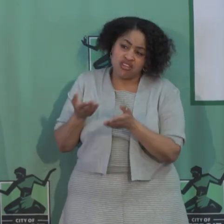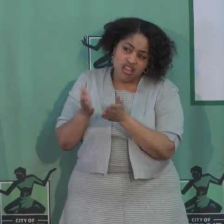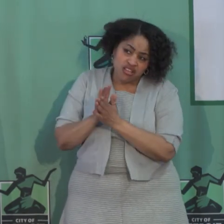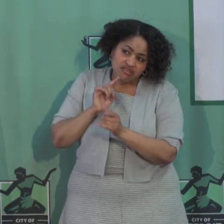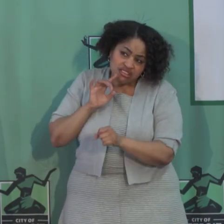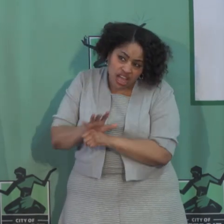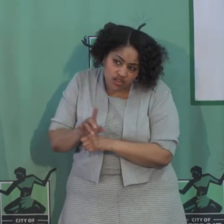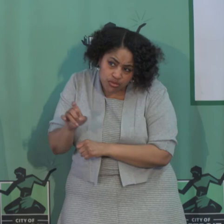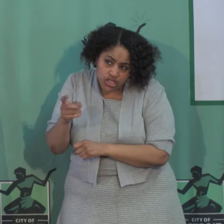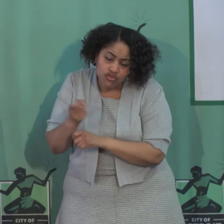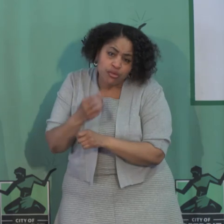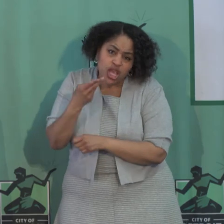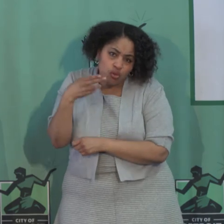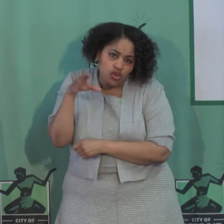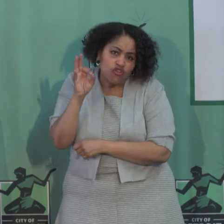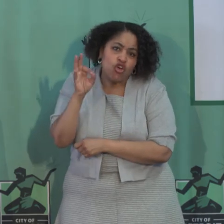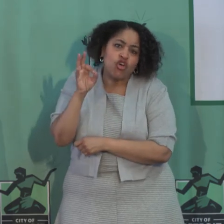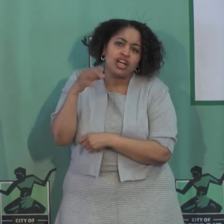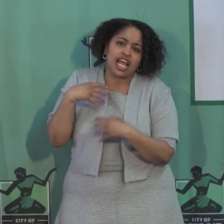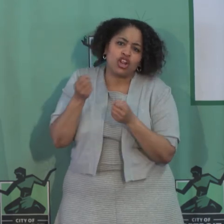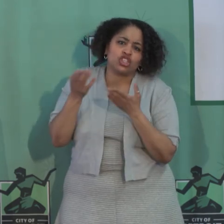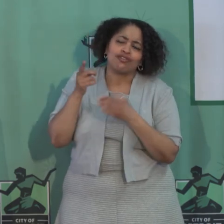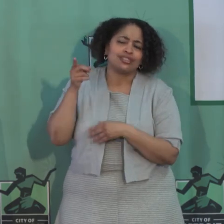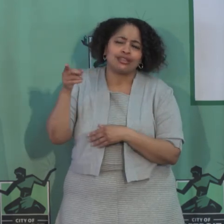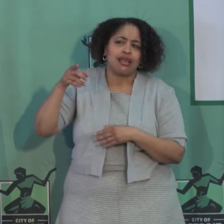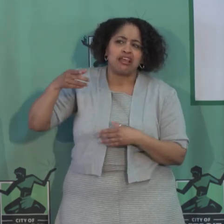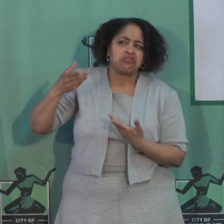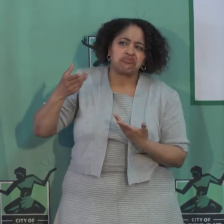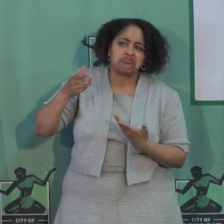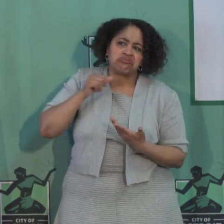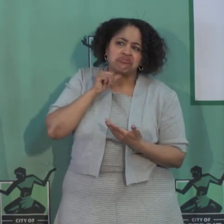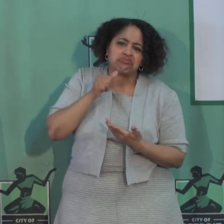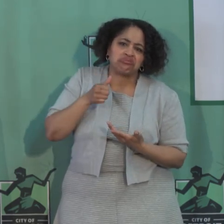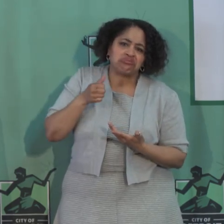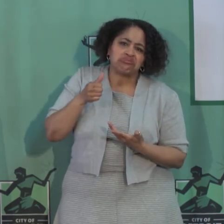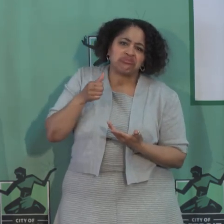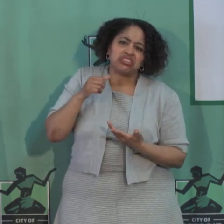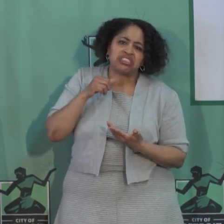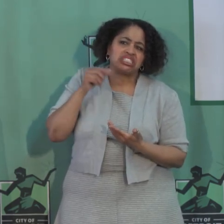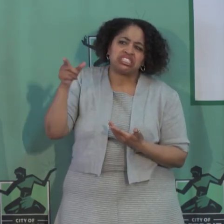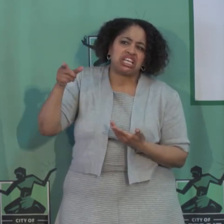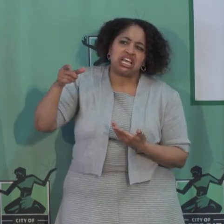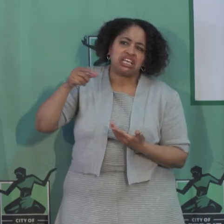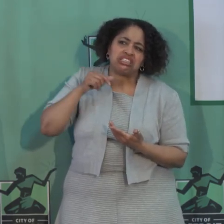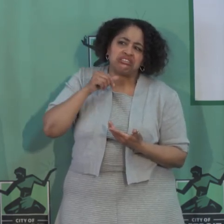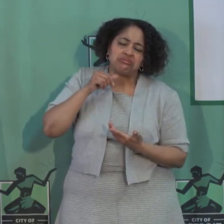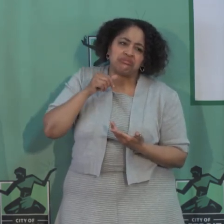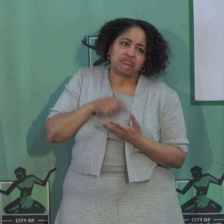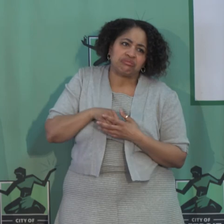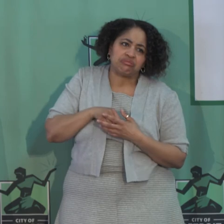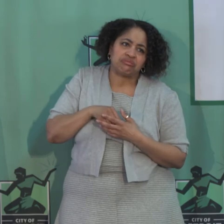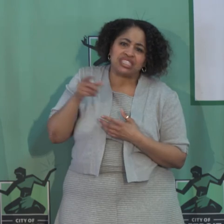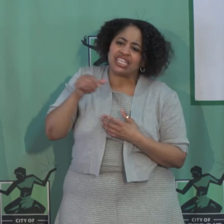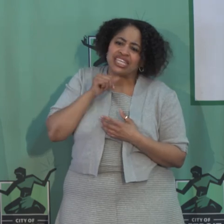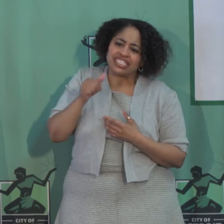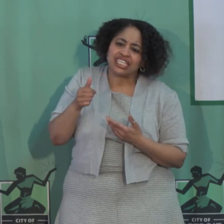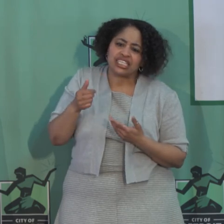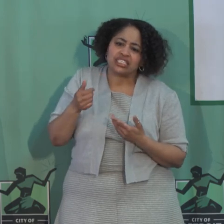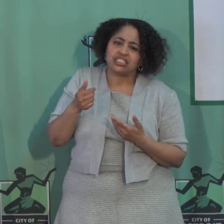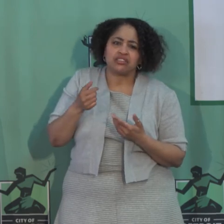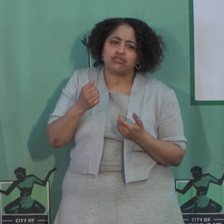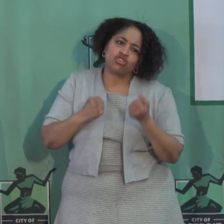confirmation from Henry Ford Health Services. They didn't, what do I want to say,